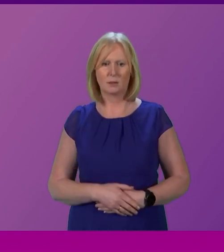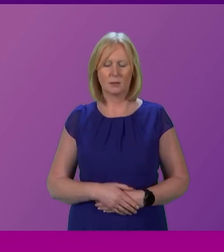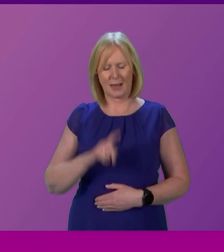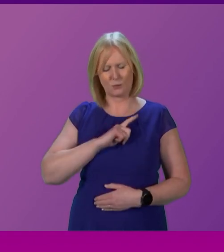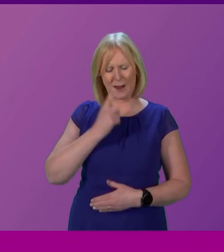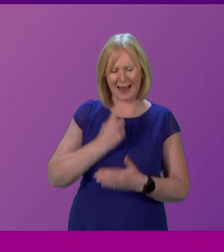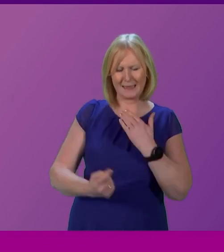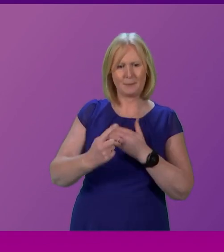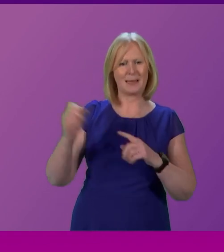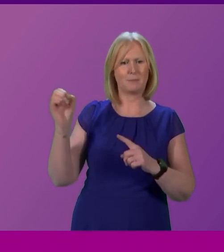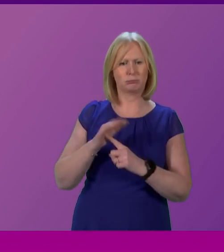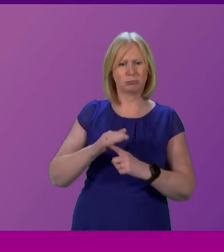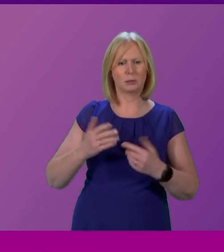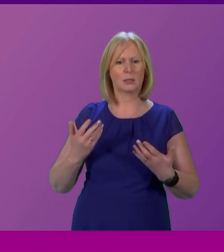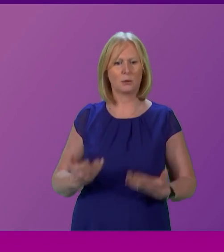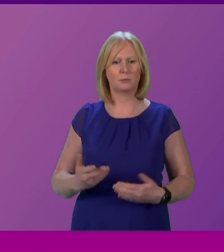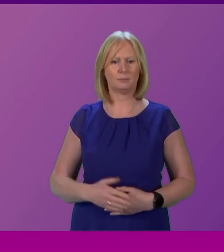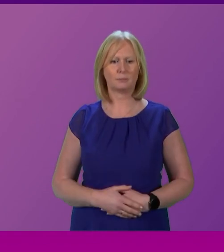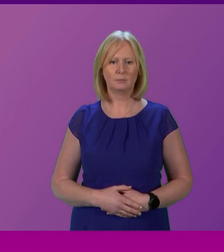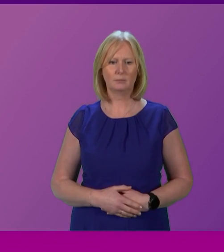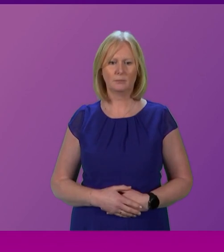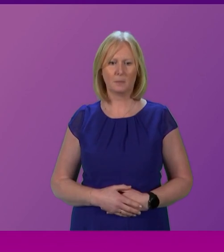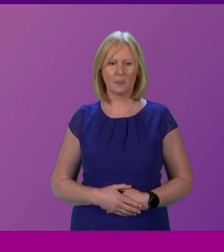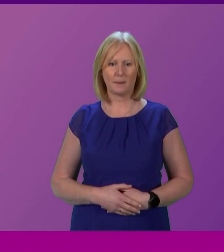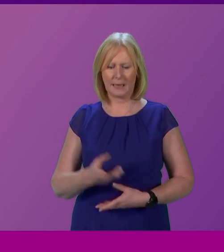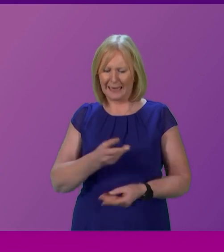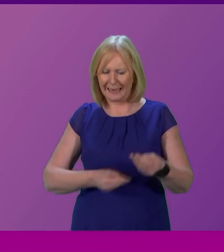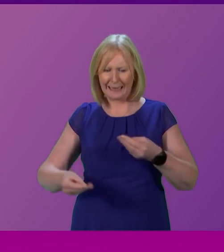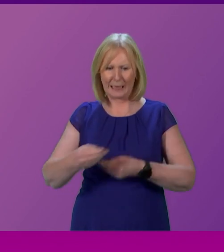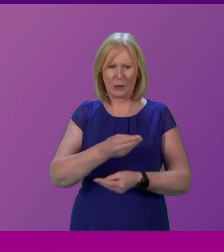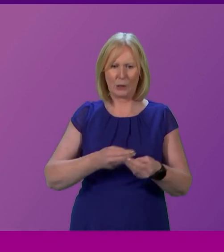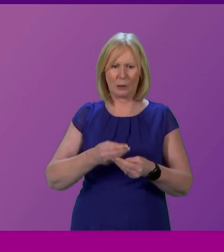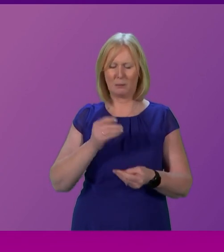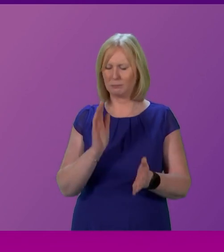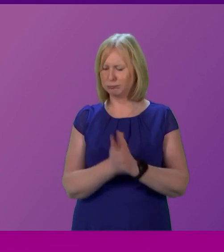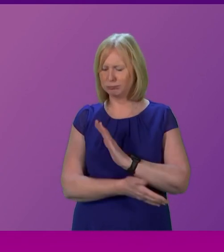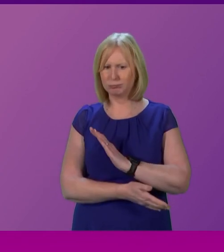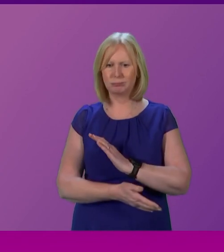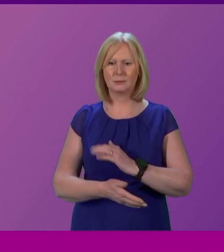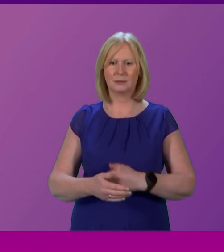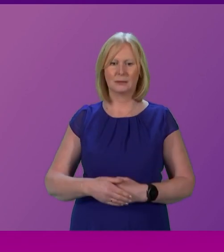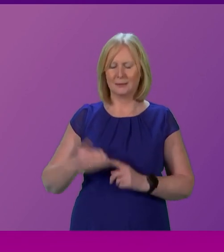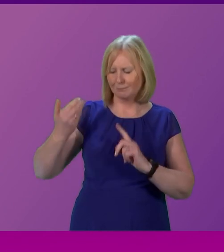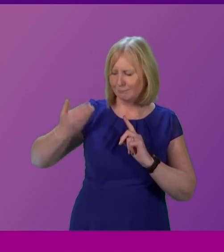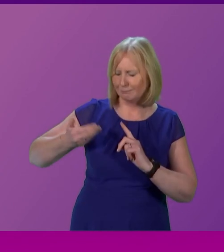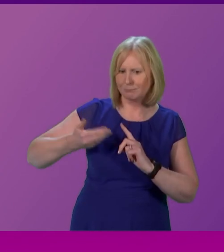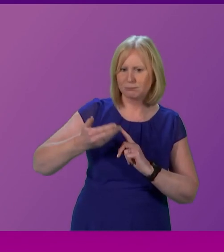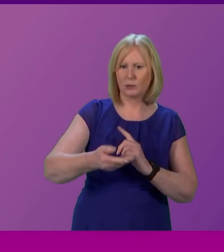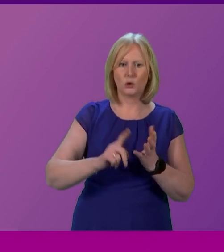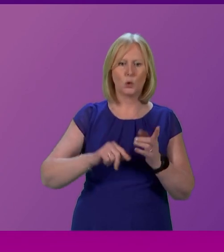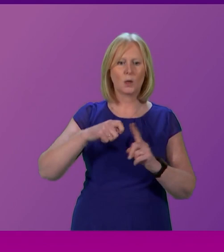independence is pressing. Economic mismanagement from successive UK governments